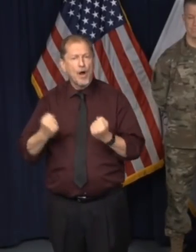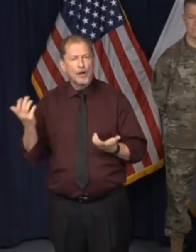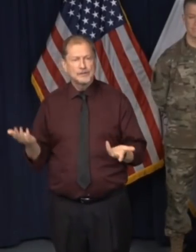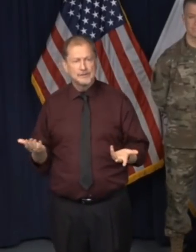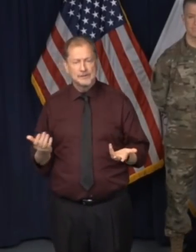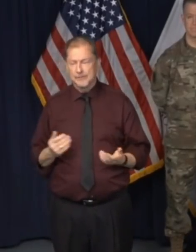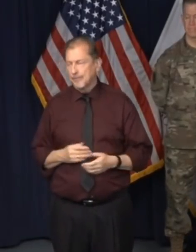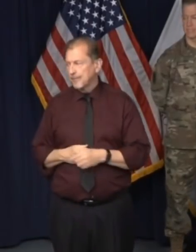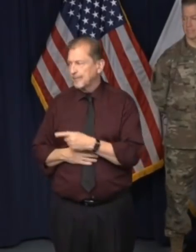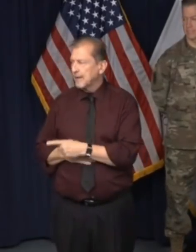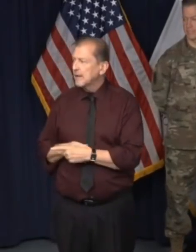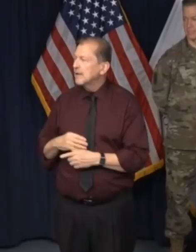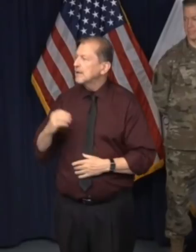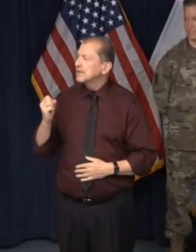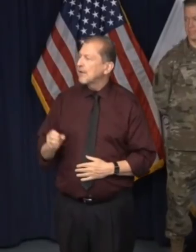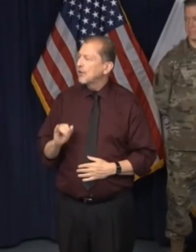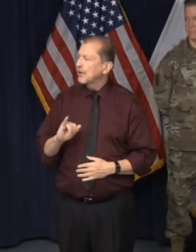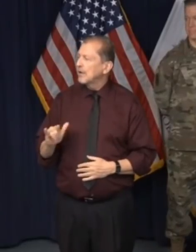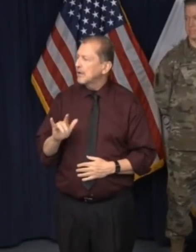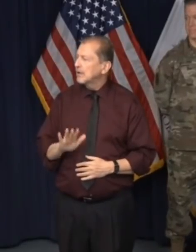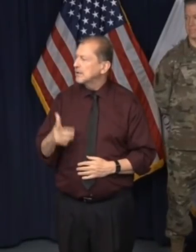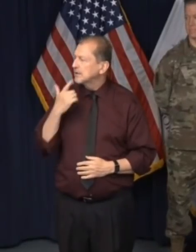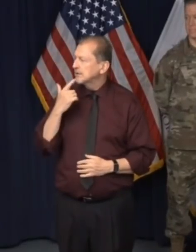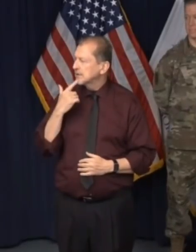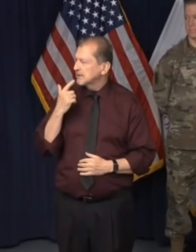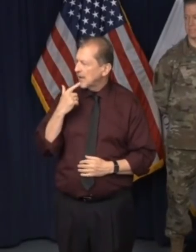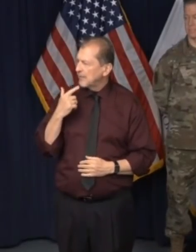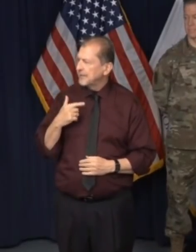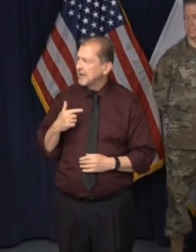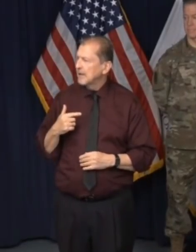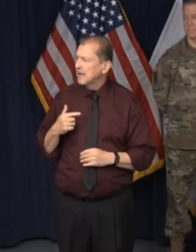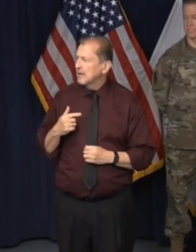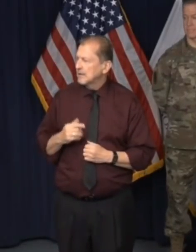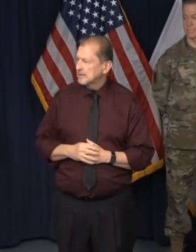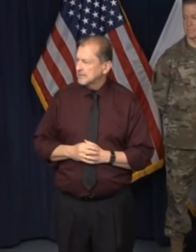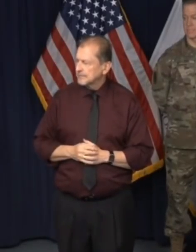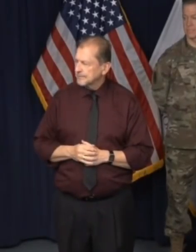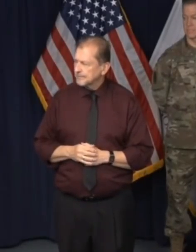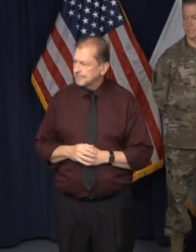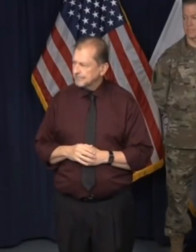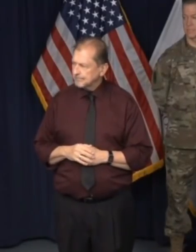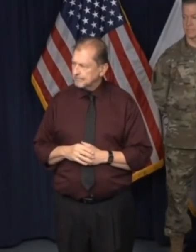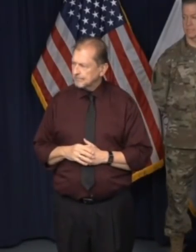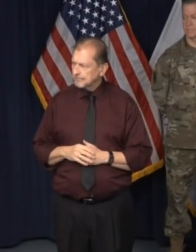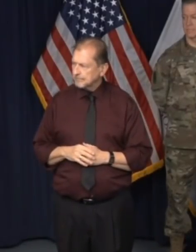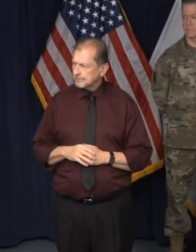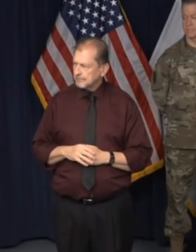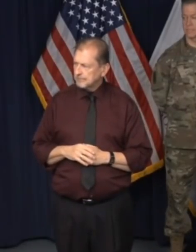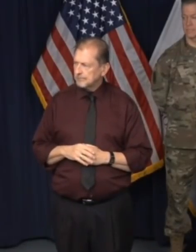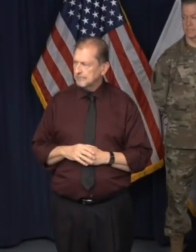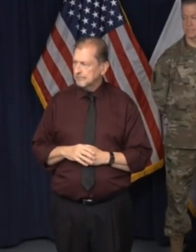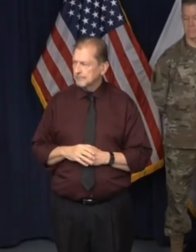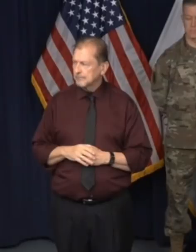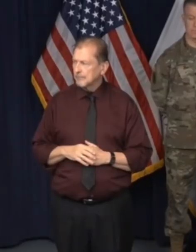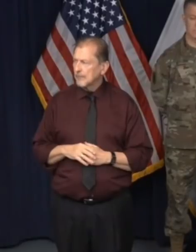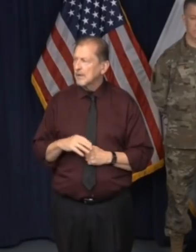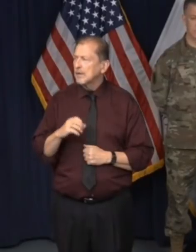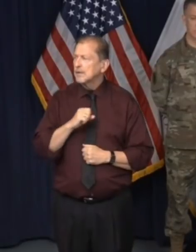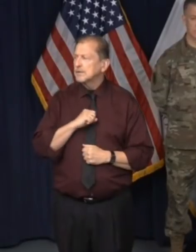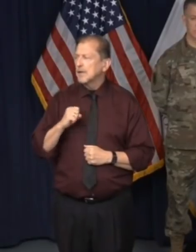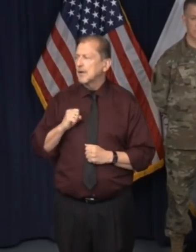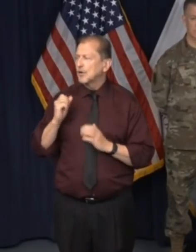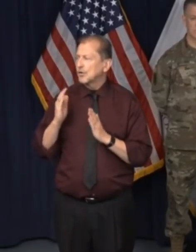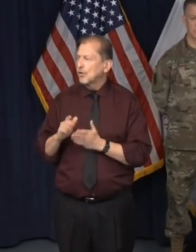Southern Illinois and I think is asking about the same letter that Marianne referenced, but I'm ask you this question anyway. Mm Senator Shrimp and others wrote a letter to you